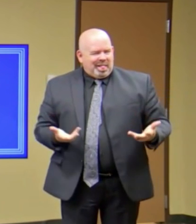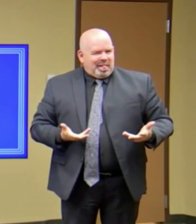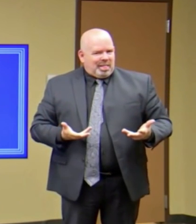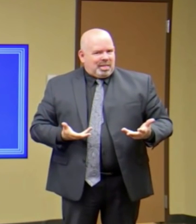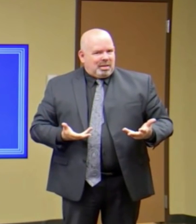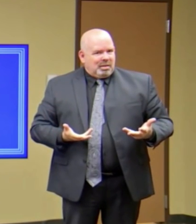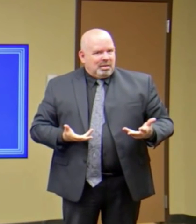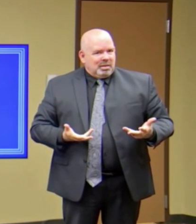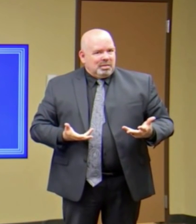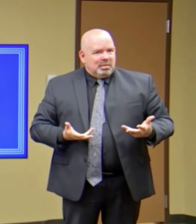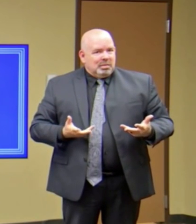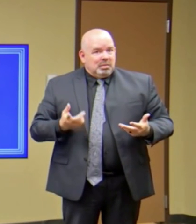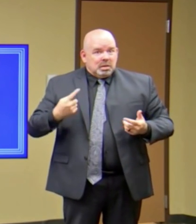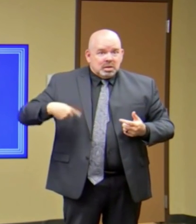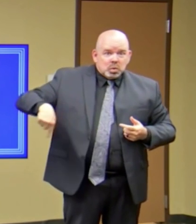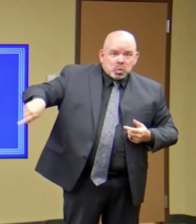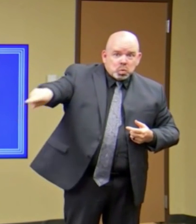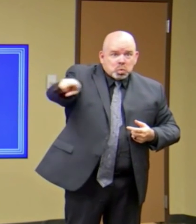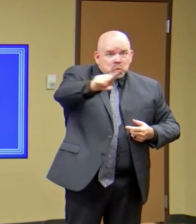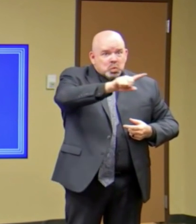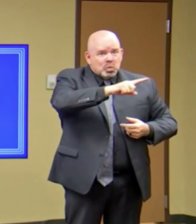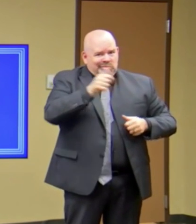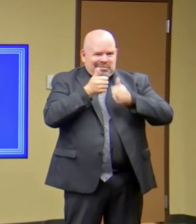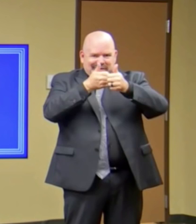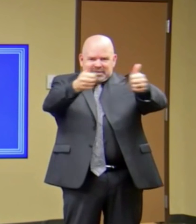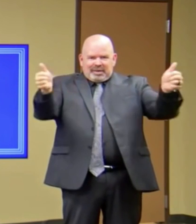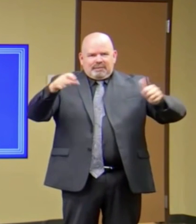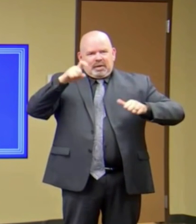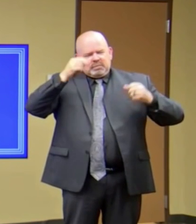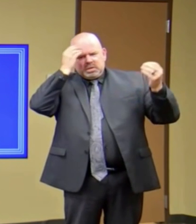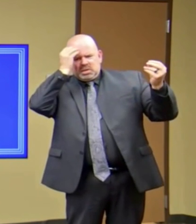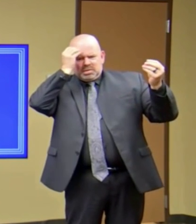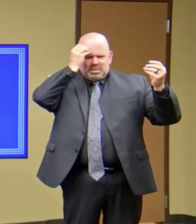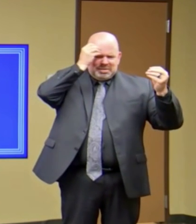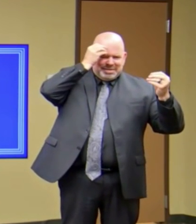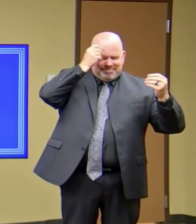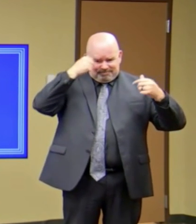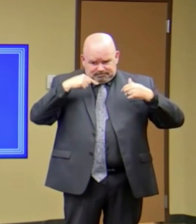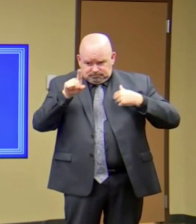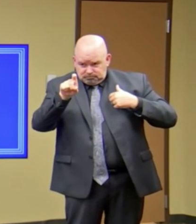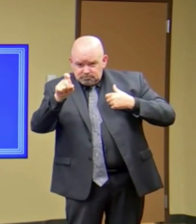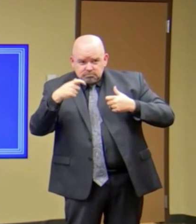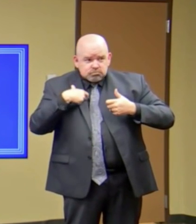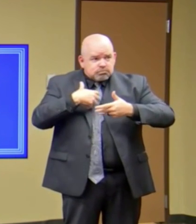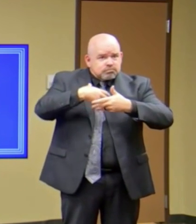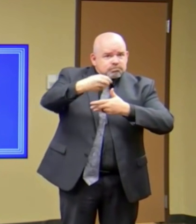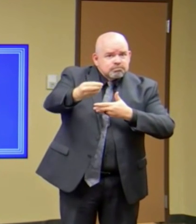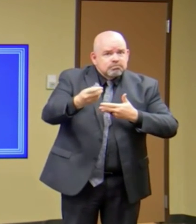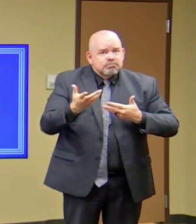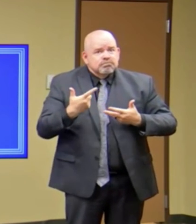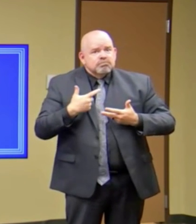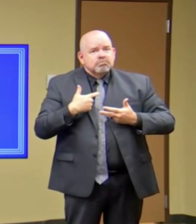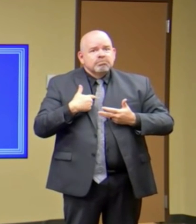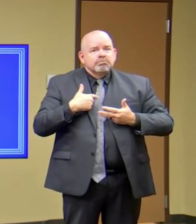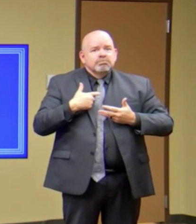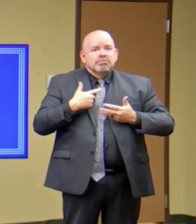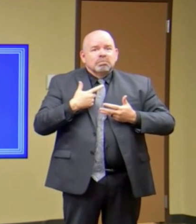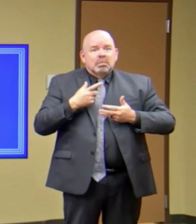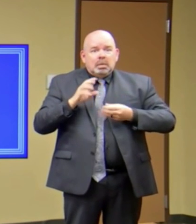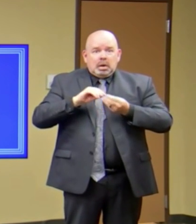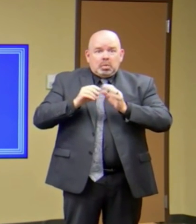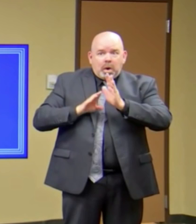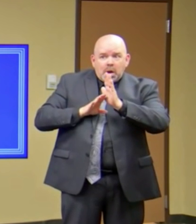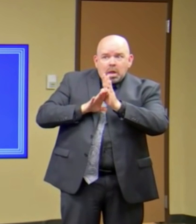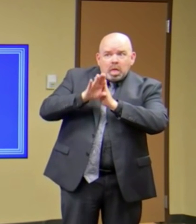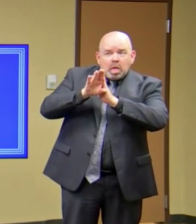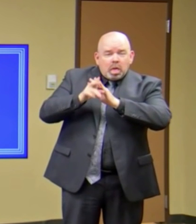us is that when you try to do these things as you're going up, as you haven't met the peak yet but you're going up, really bad things happen.